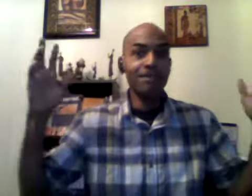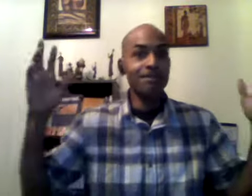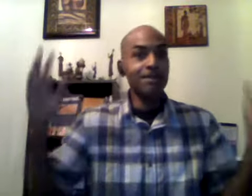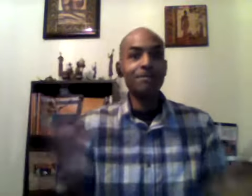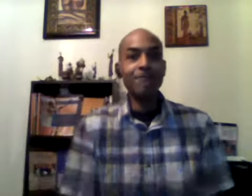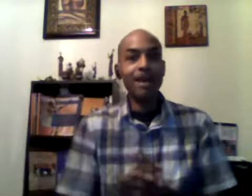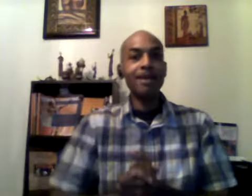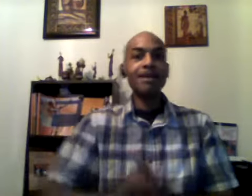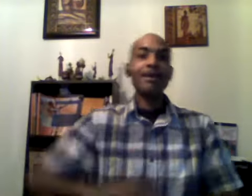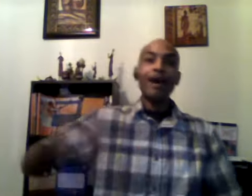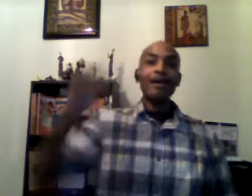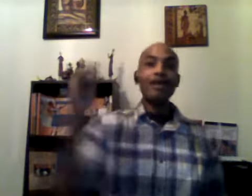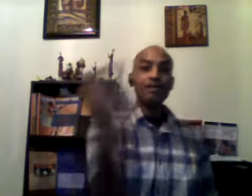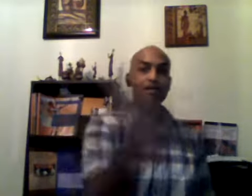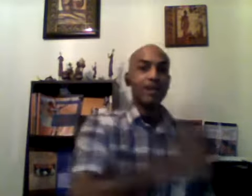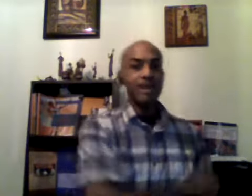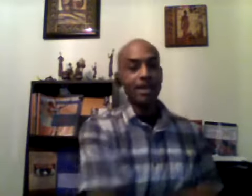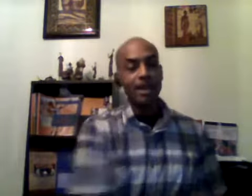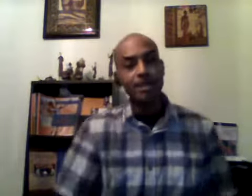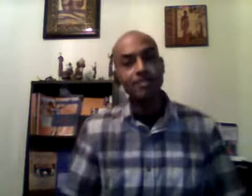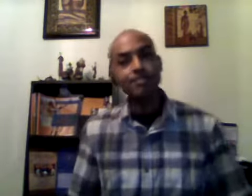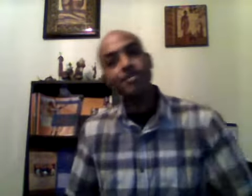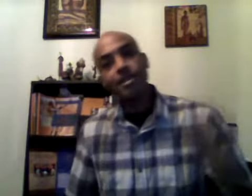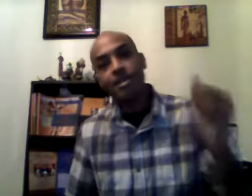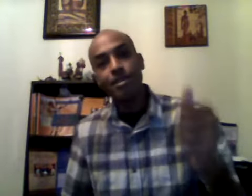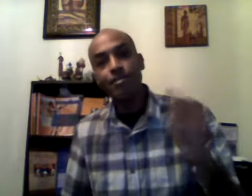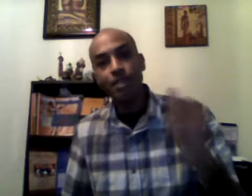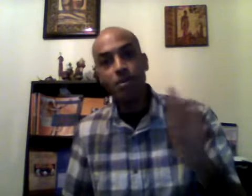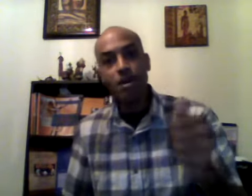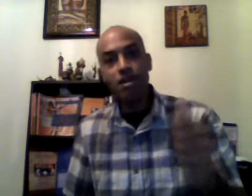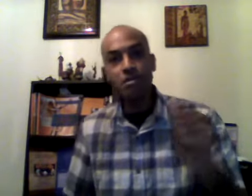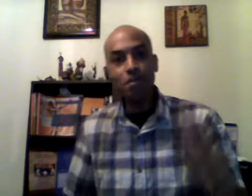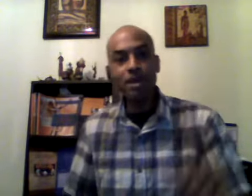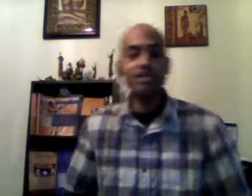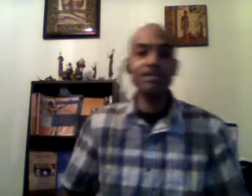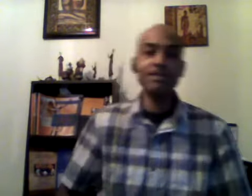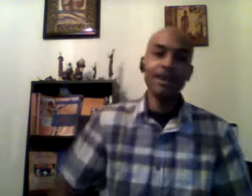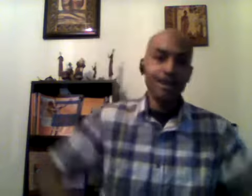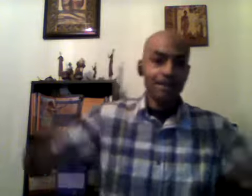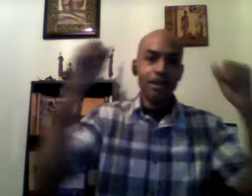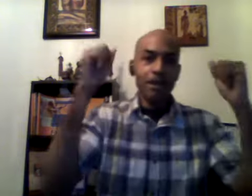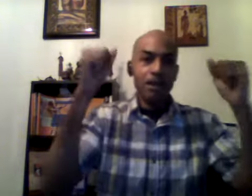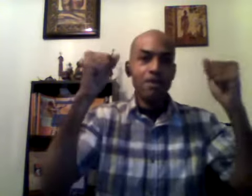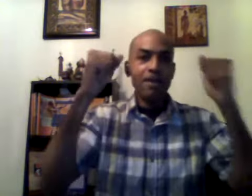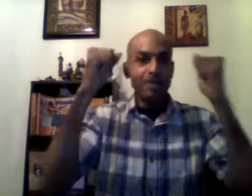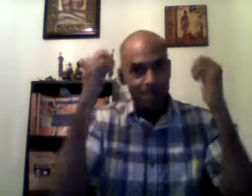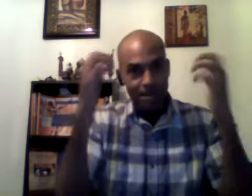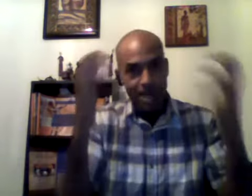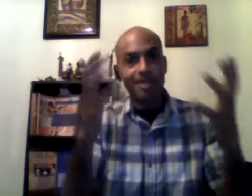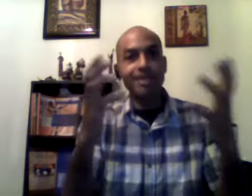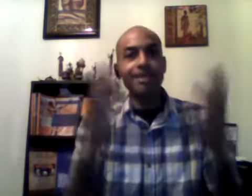man i leave you as i can the greeting words of peace the arabic vernacular